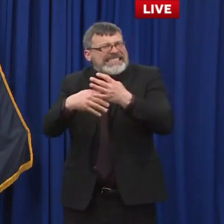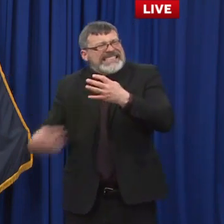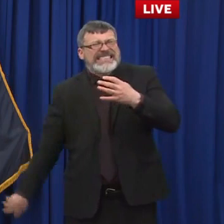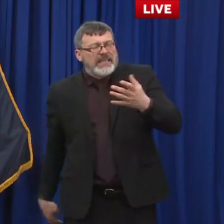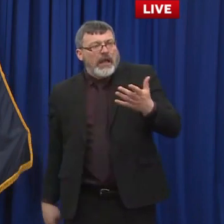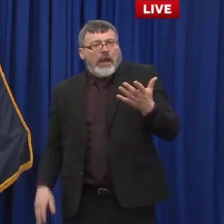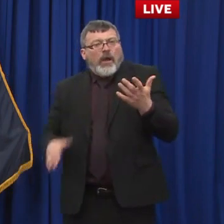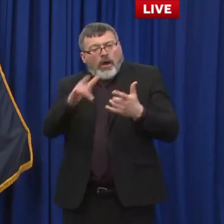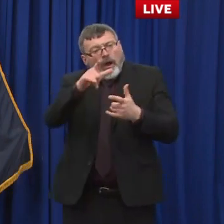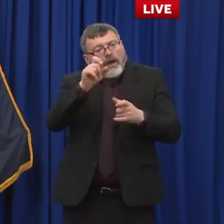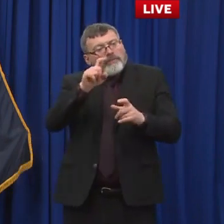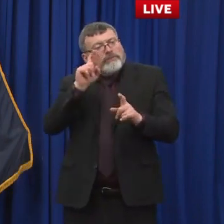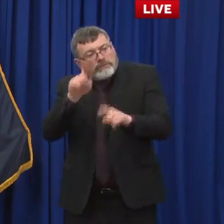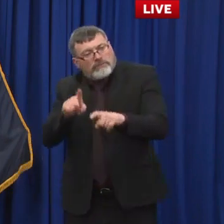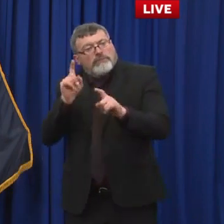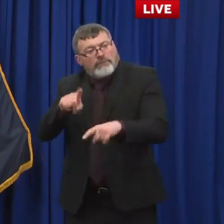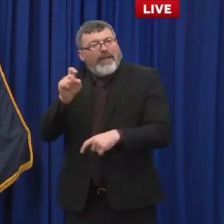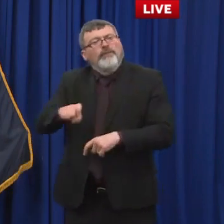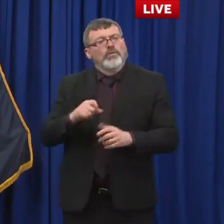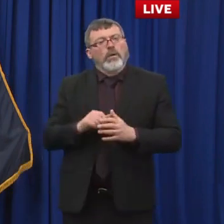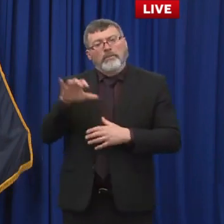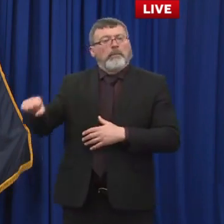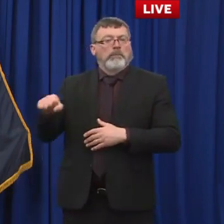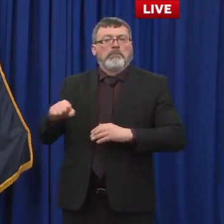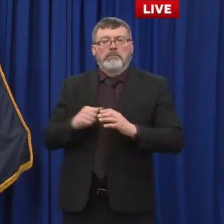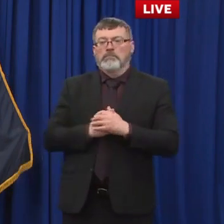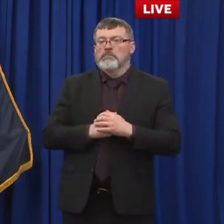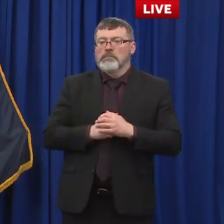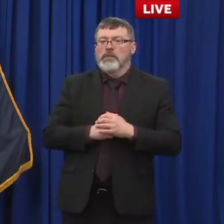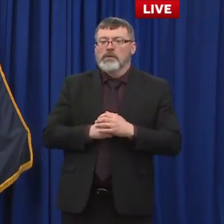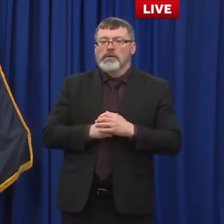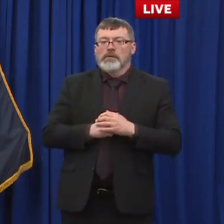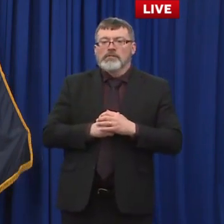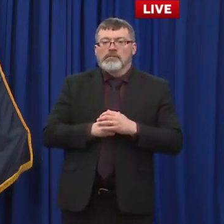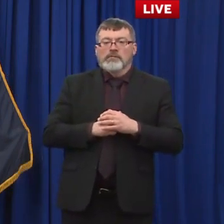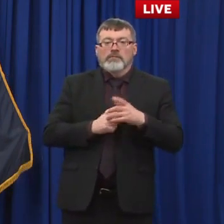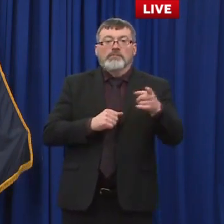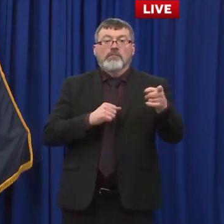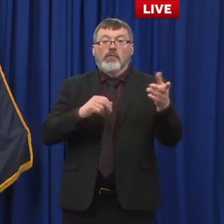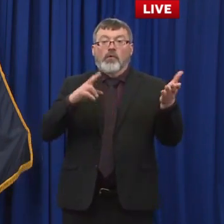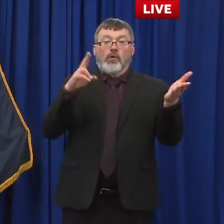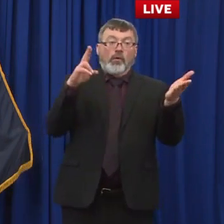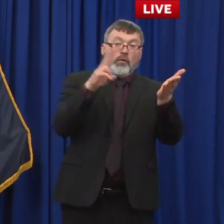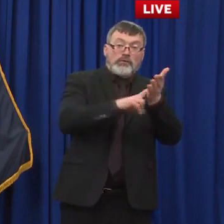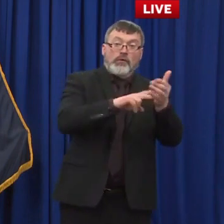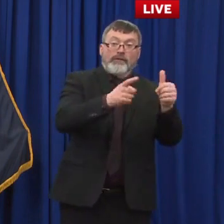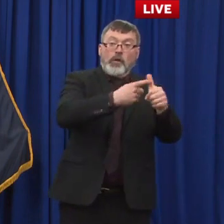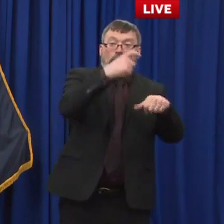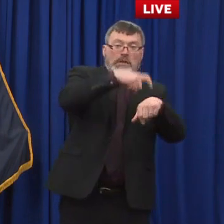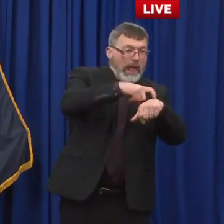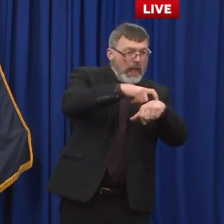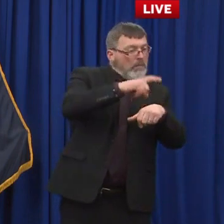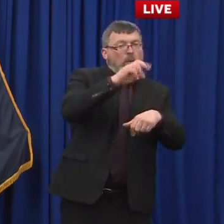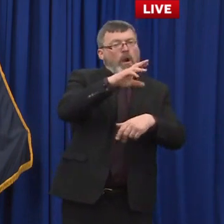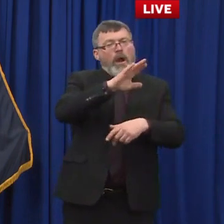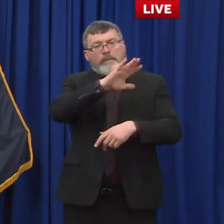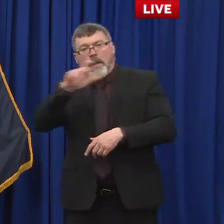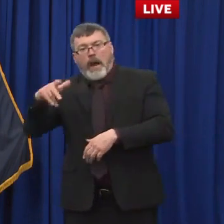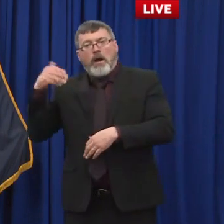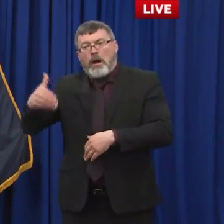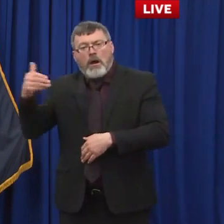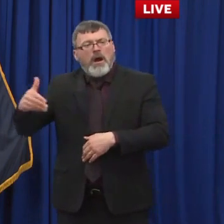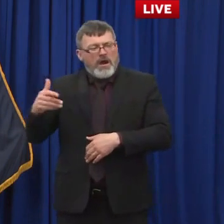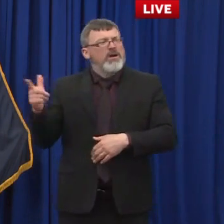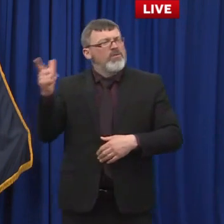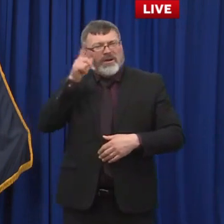system or just go into the system and see kind of where you are and see if there's another opportunity opening up. We obviously we want everyone to get vaccinated. It really